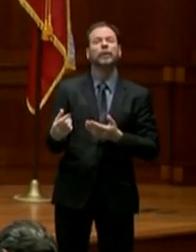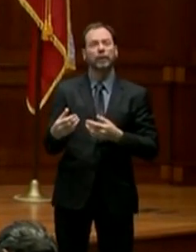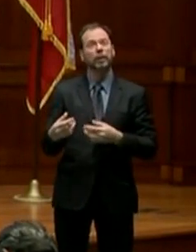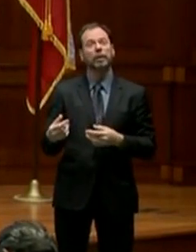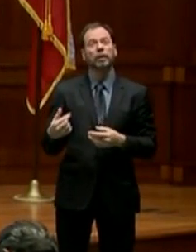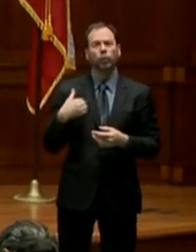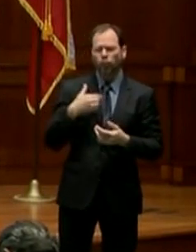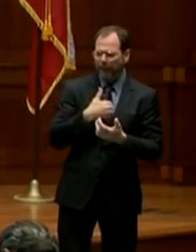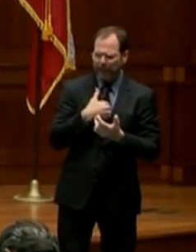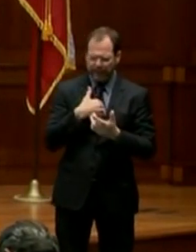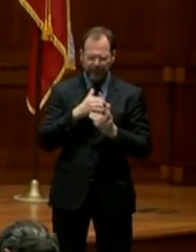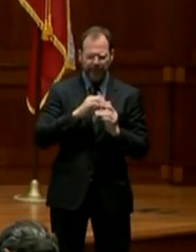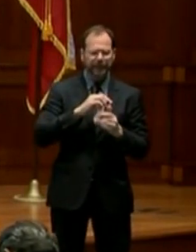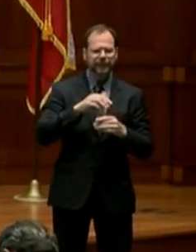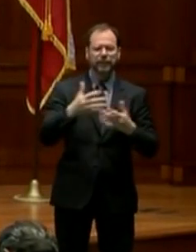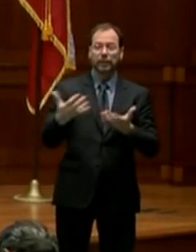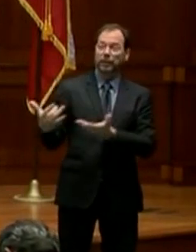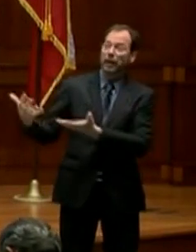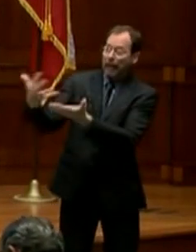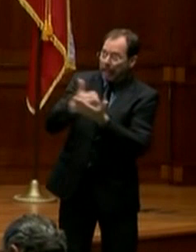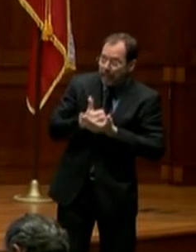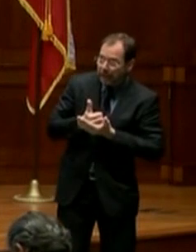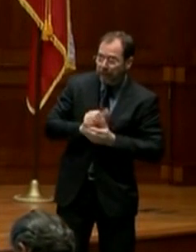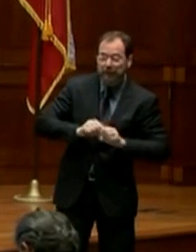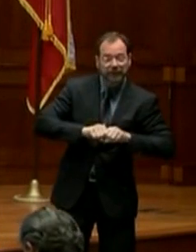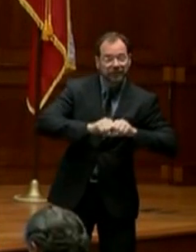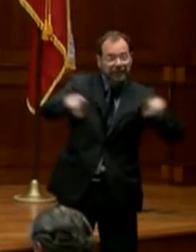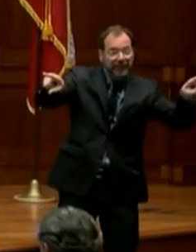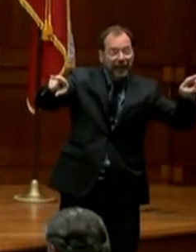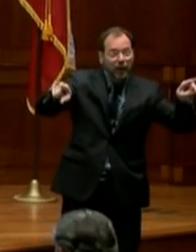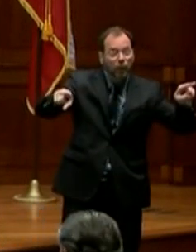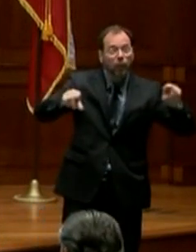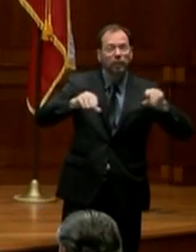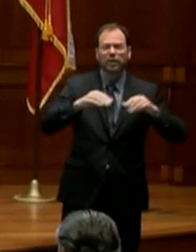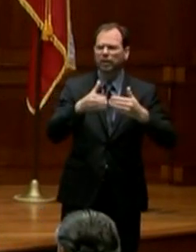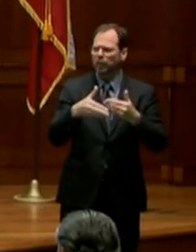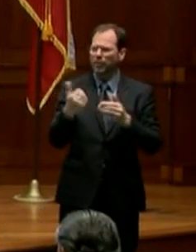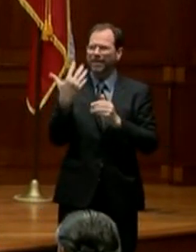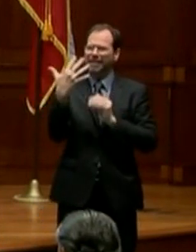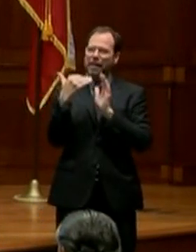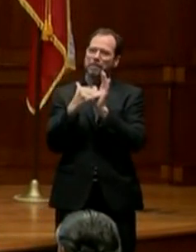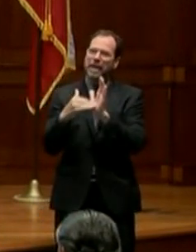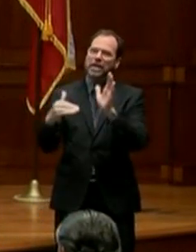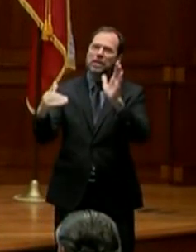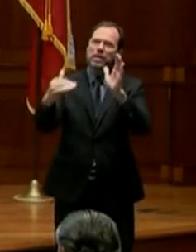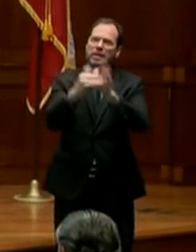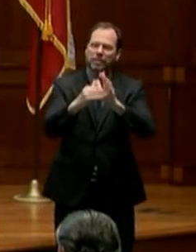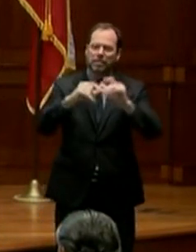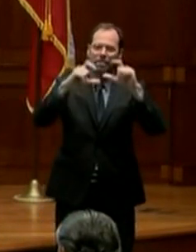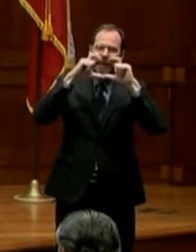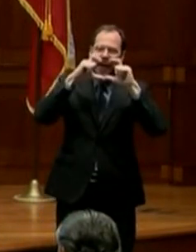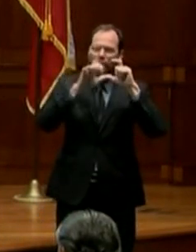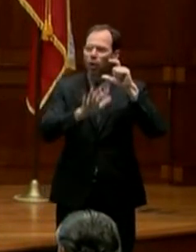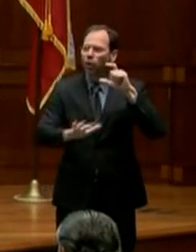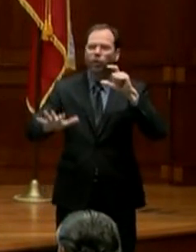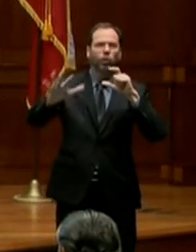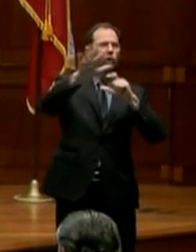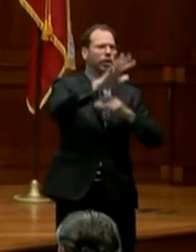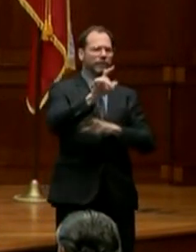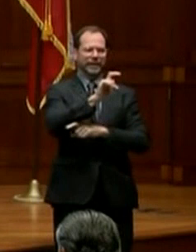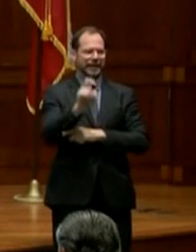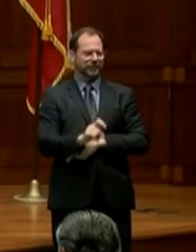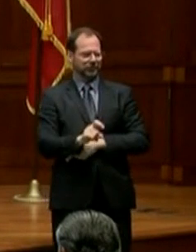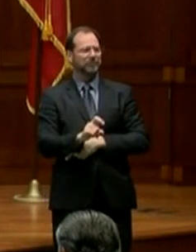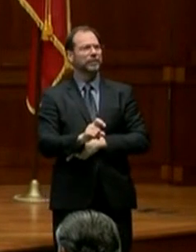assembling and disseminating almost 5 million masks. We're across the state of Texas to